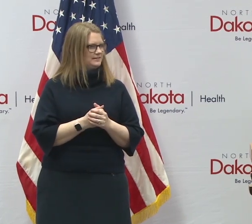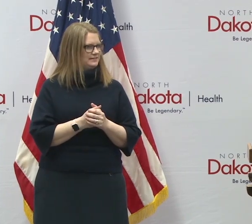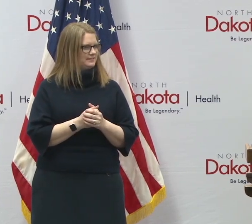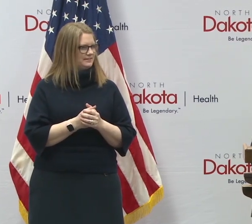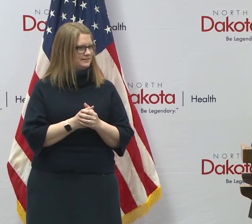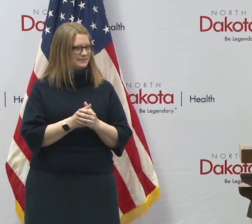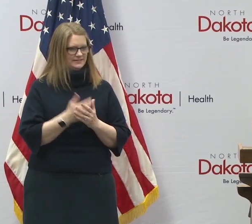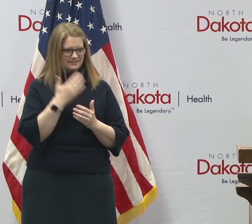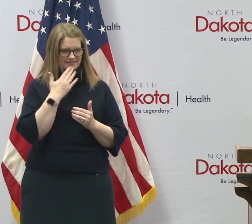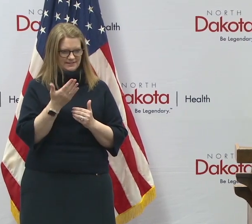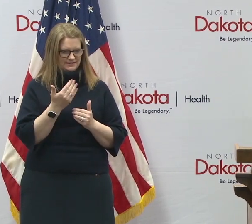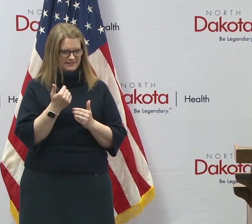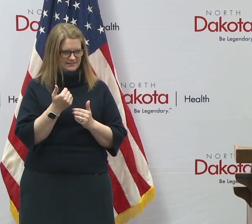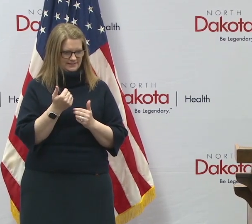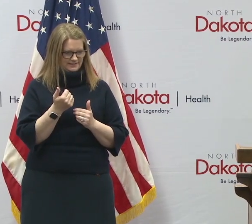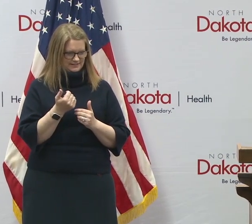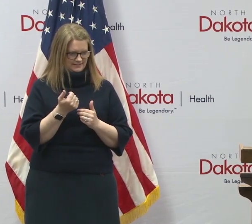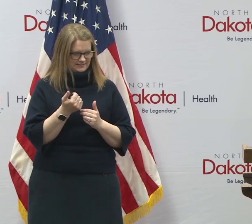Okay. Thank you.